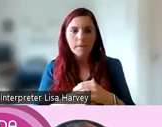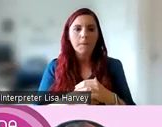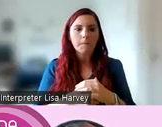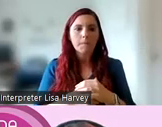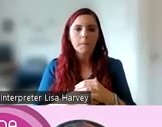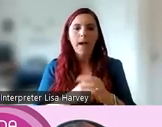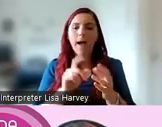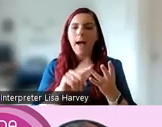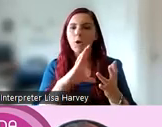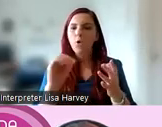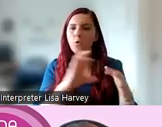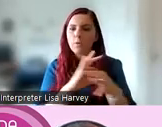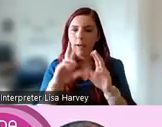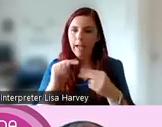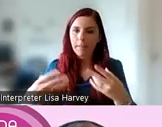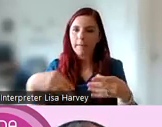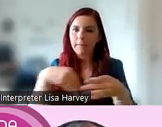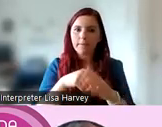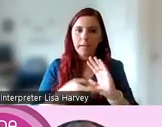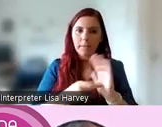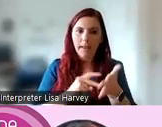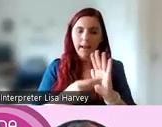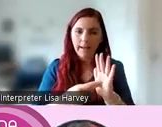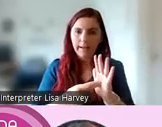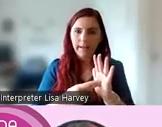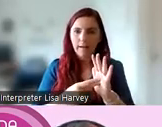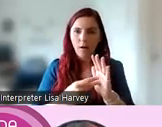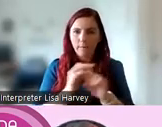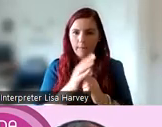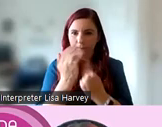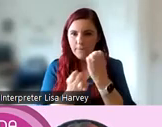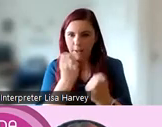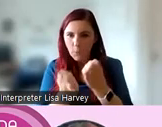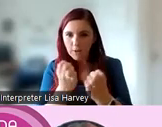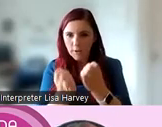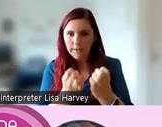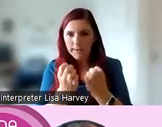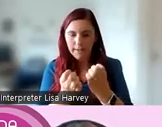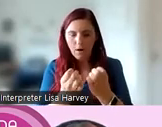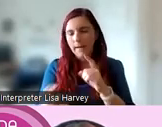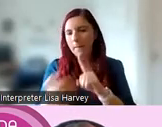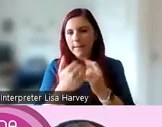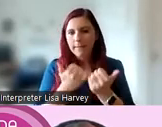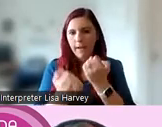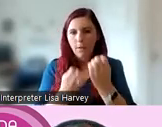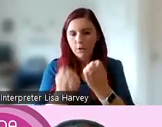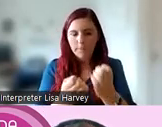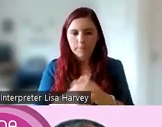Co-researchers can also be involved in the planning and implementing of evaluation, sorry, impact evaluation activities.